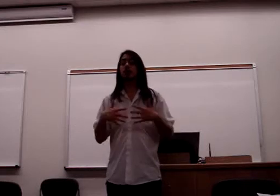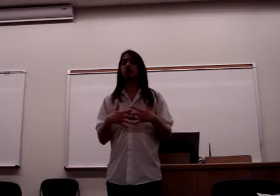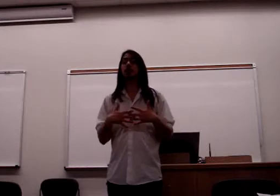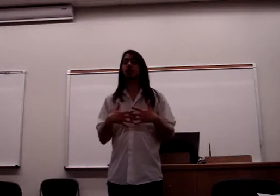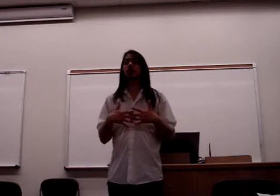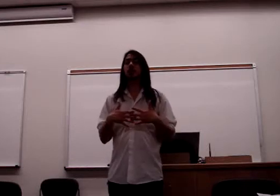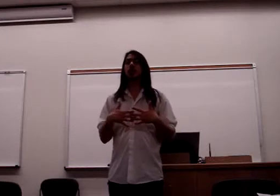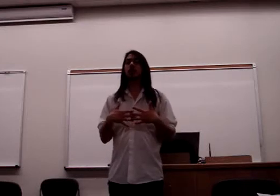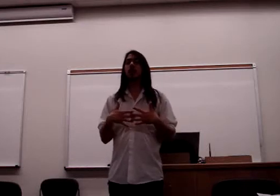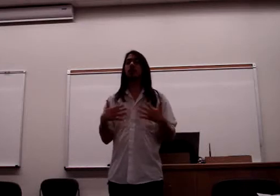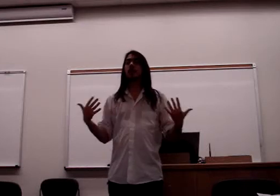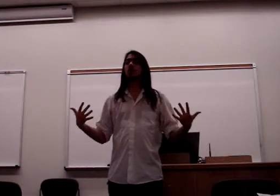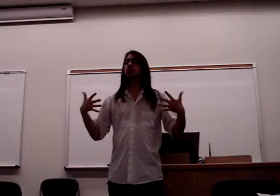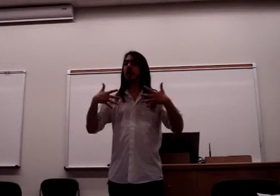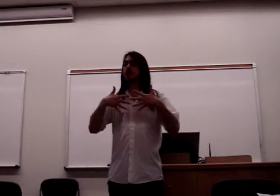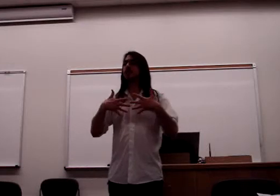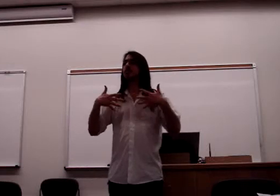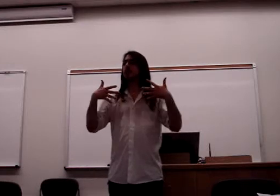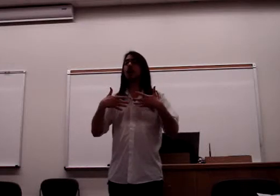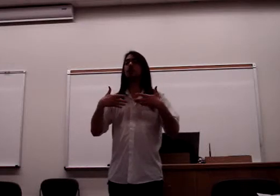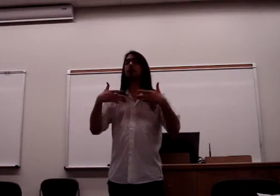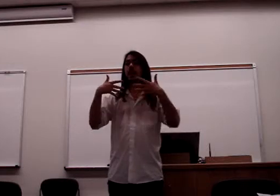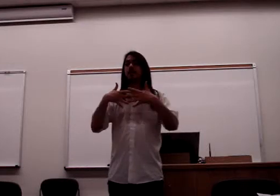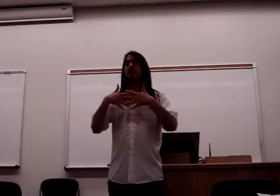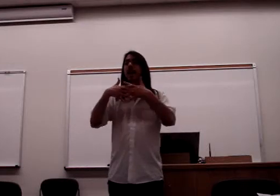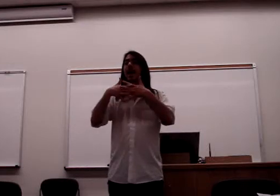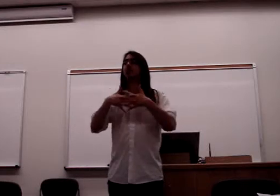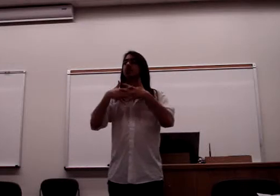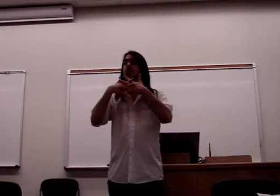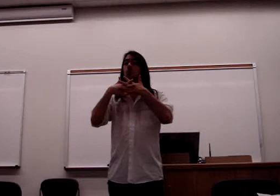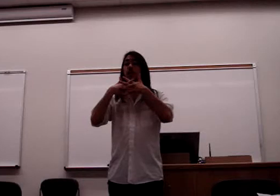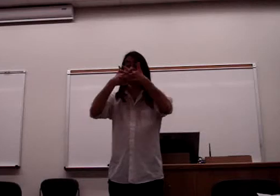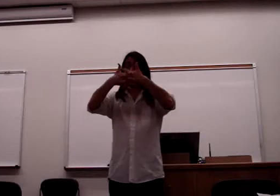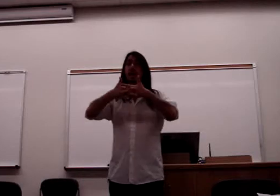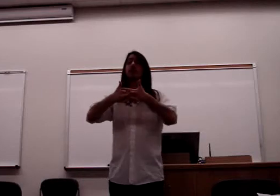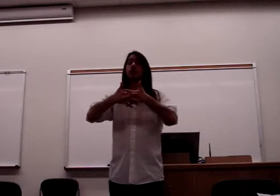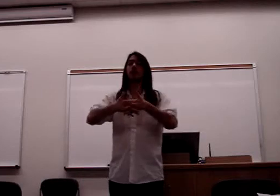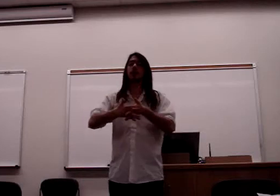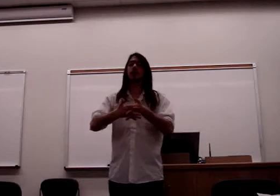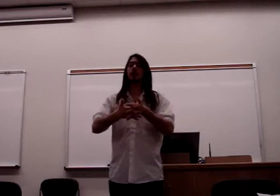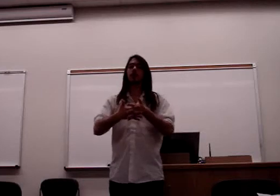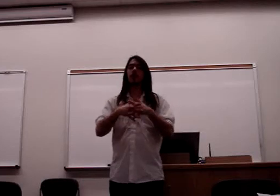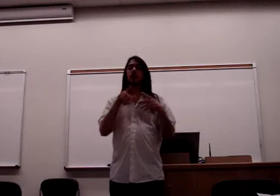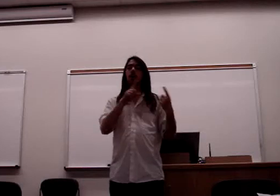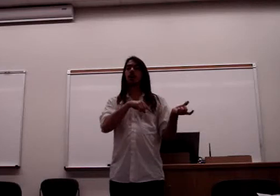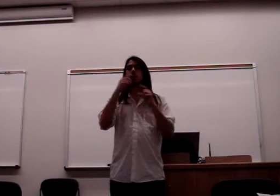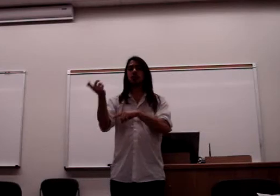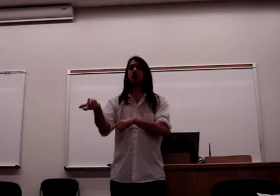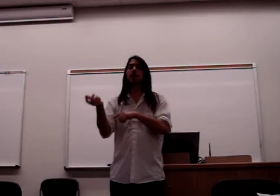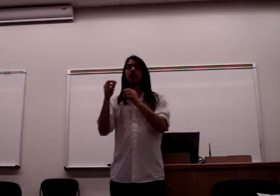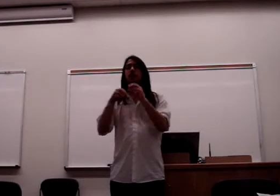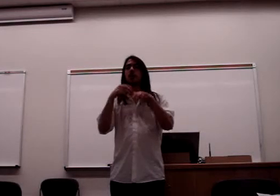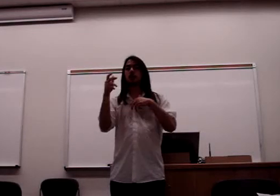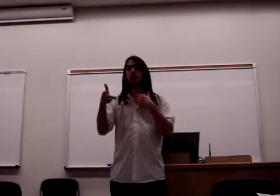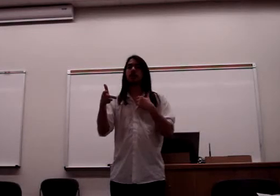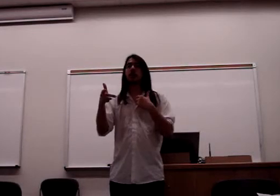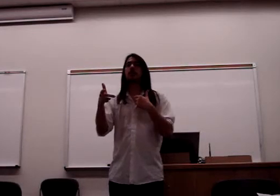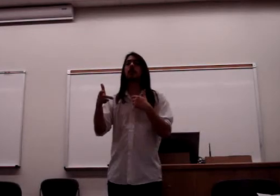couple, right, that expresses love as an action tool together, right? Not as one dominating or controlling the other,